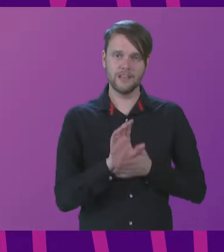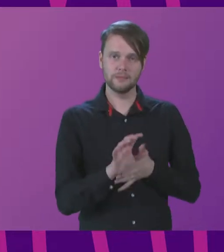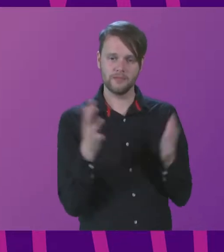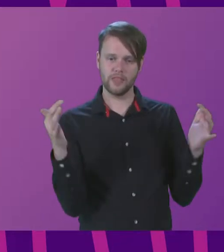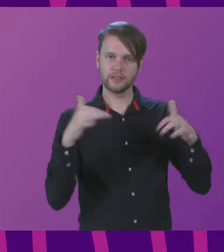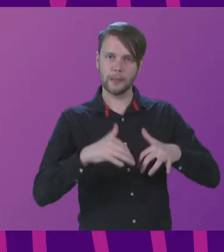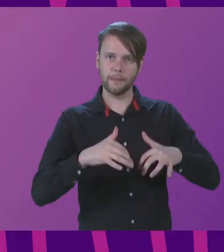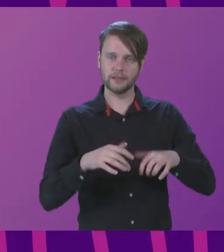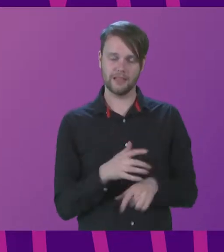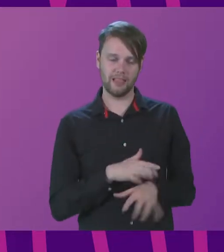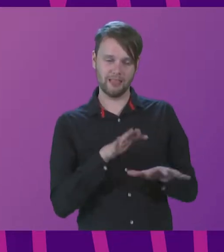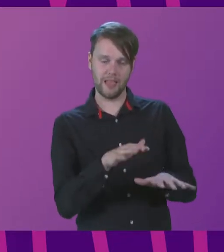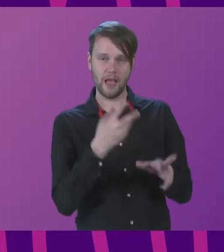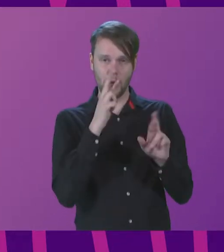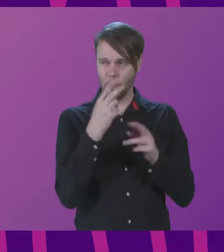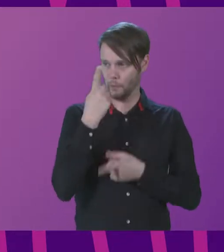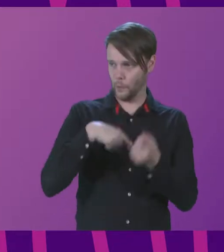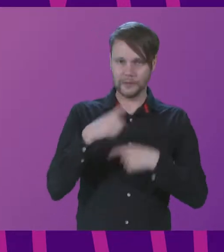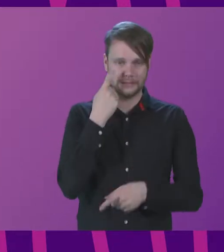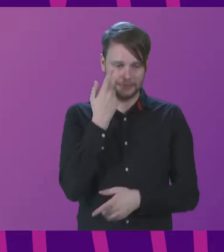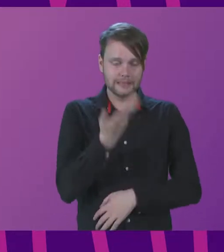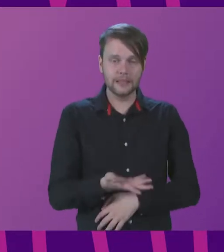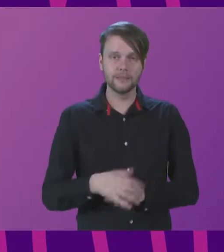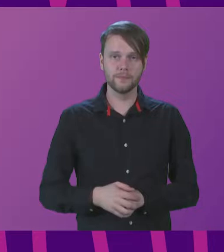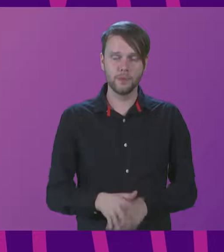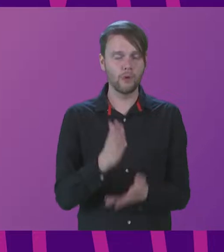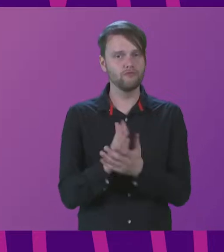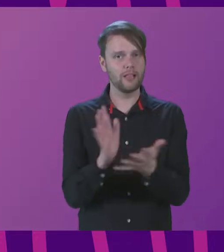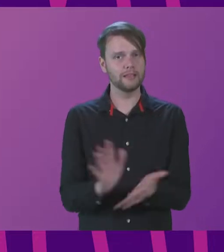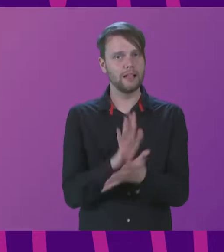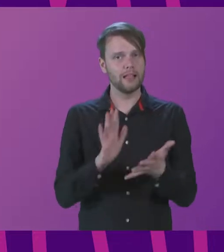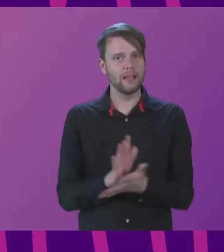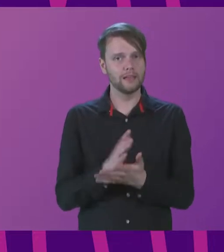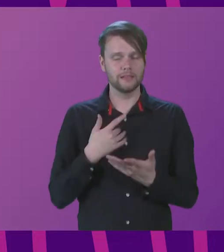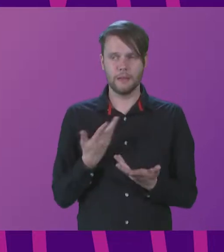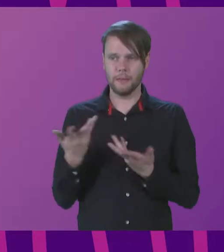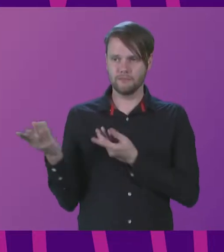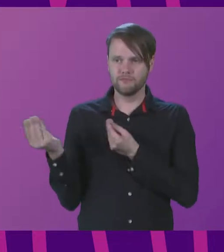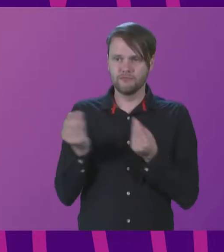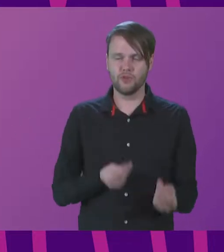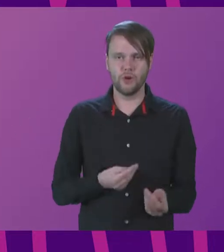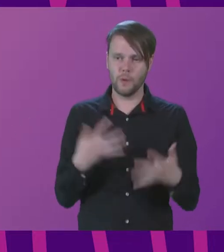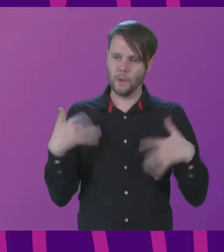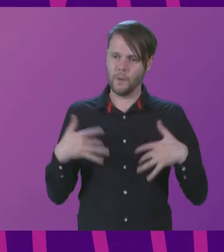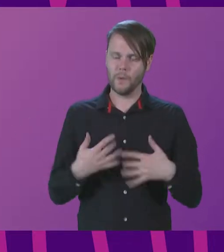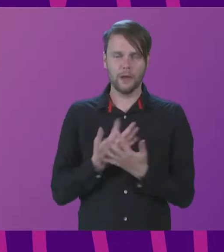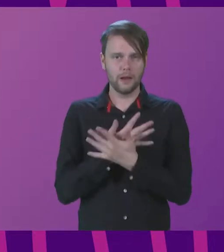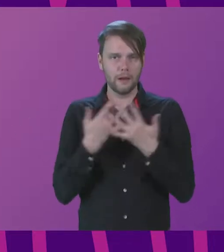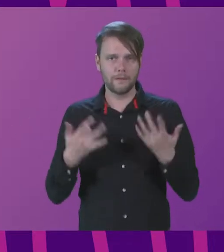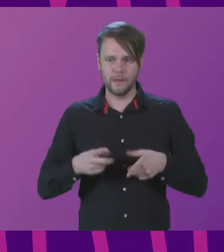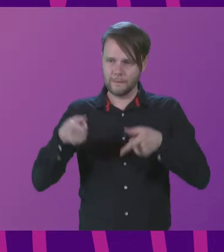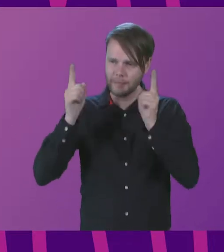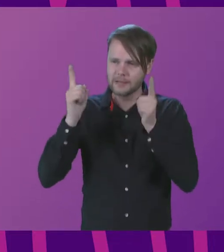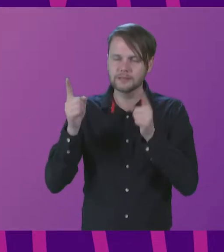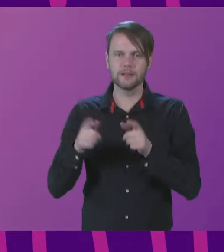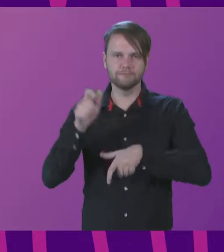is there, I hope for all to see. We're really delighted to have brought significant numbers of ministers